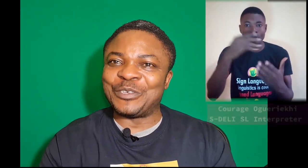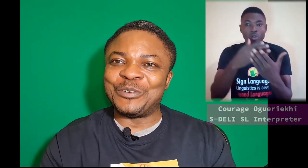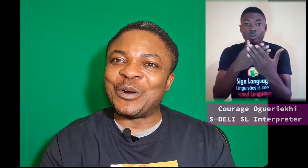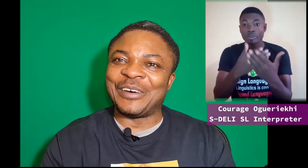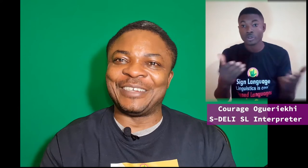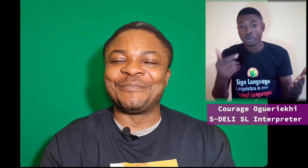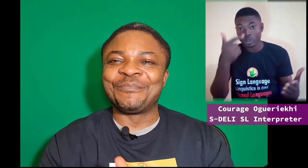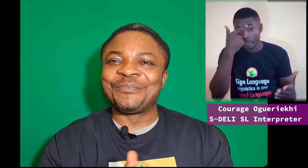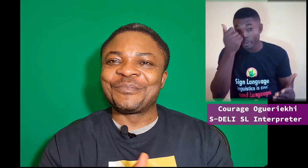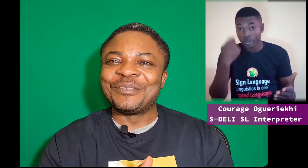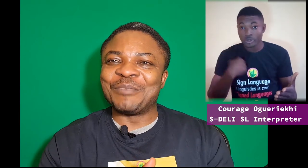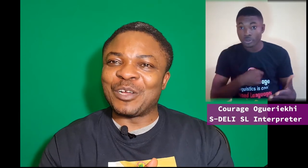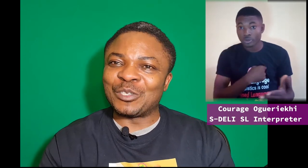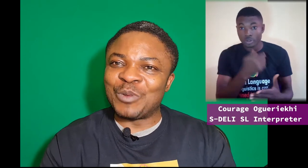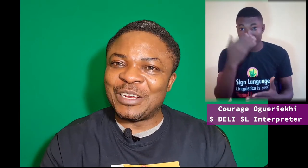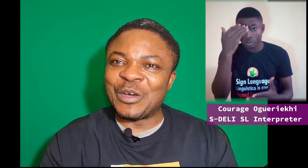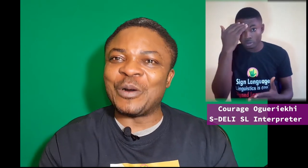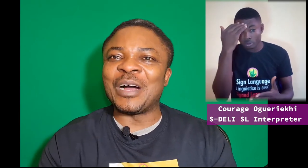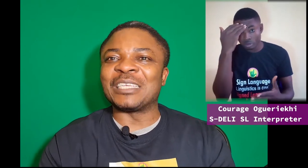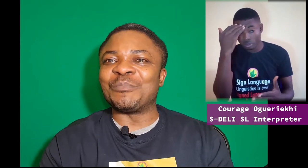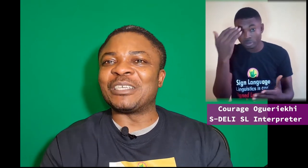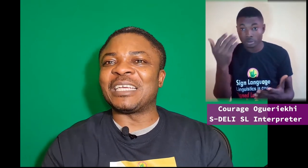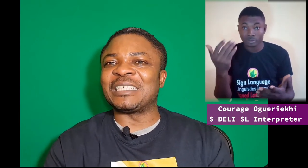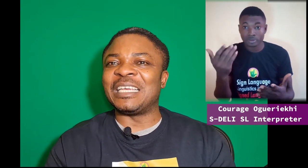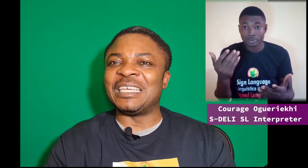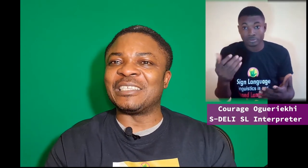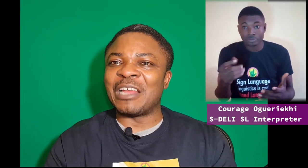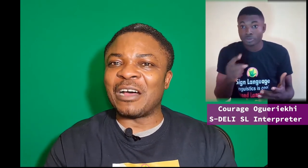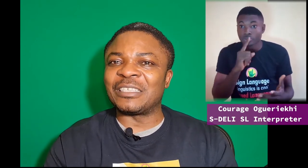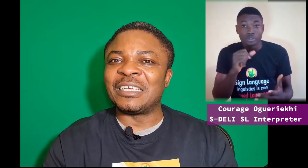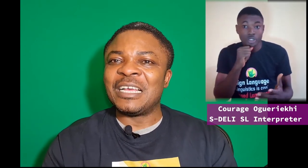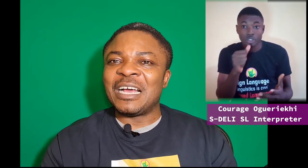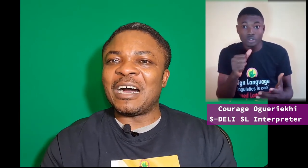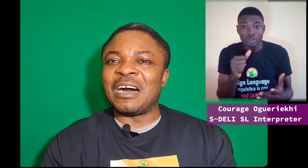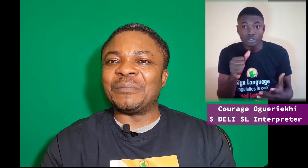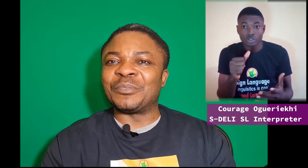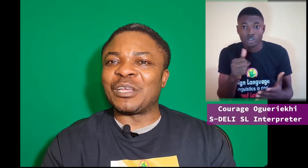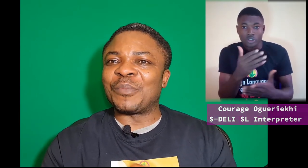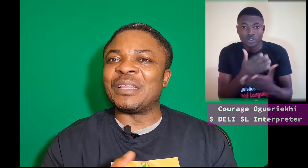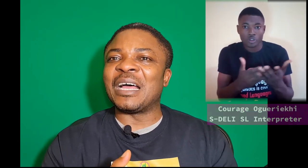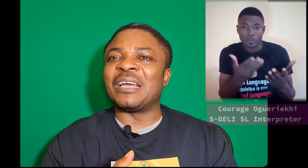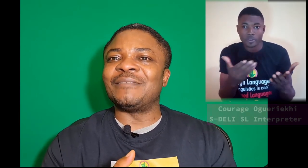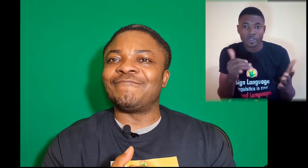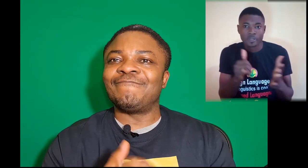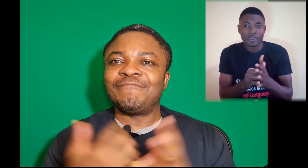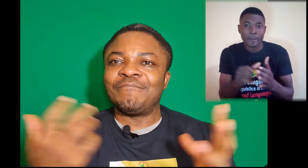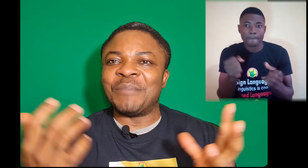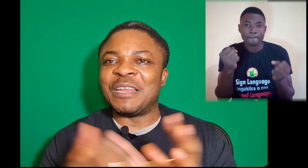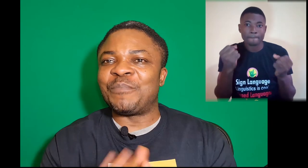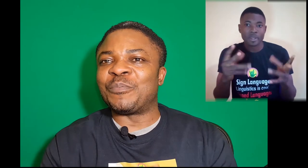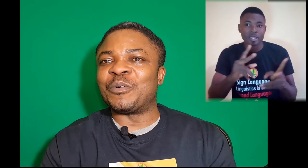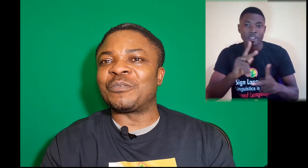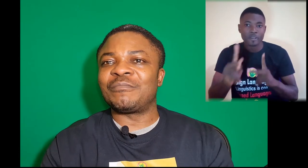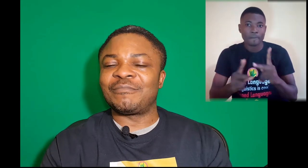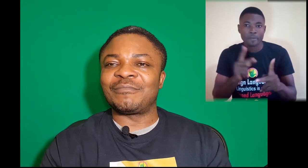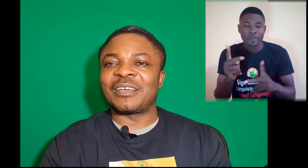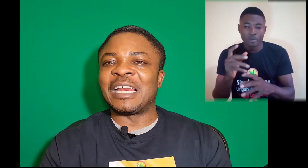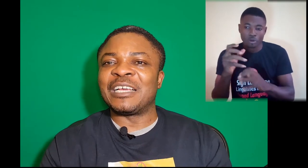you all, because we know as much as it is not, um, something that many people cling